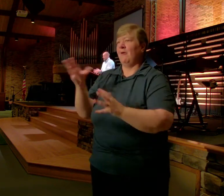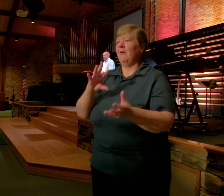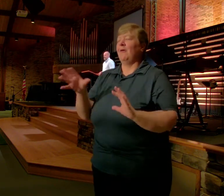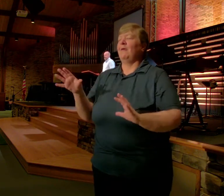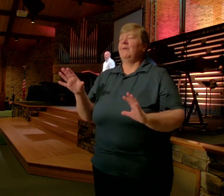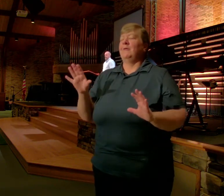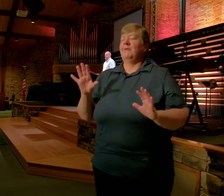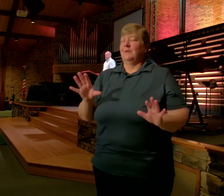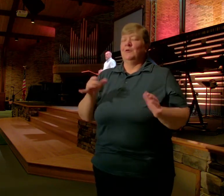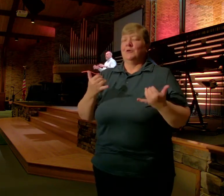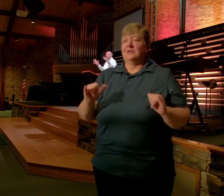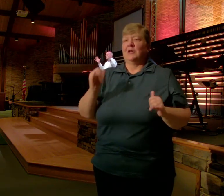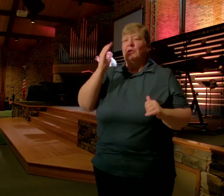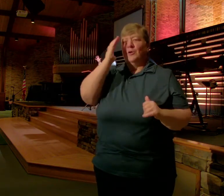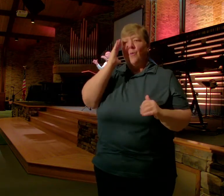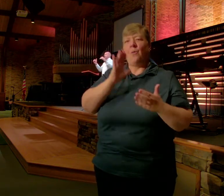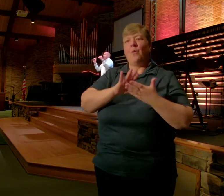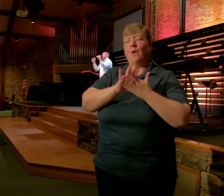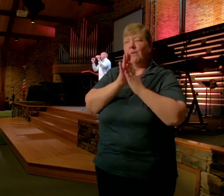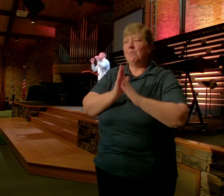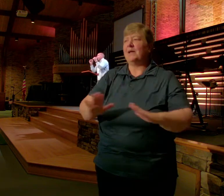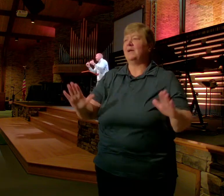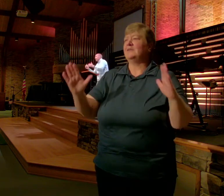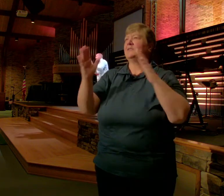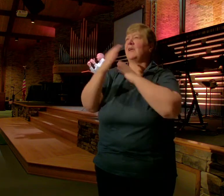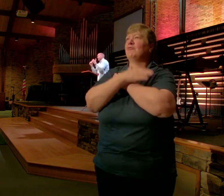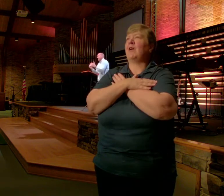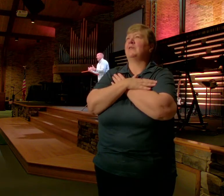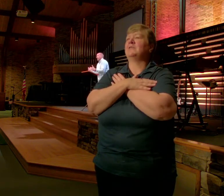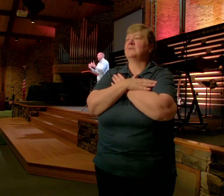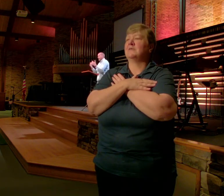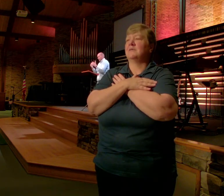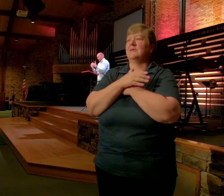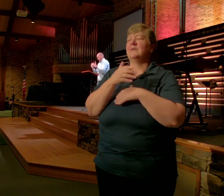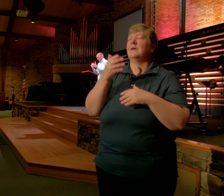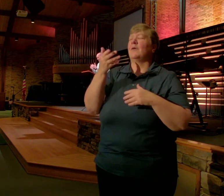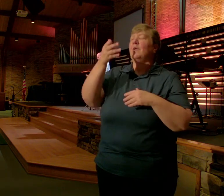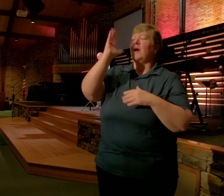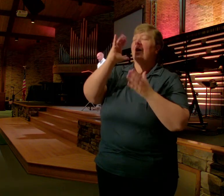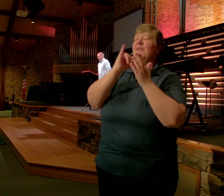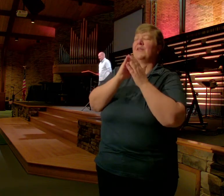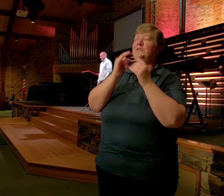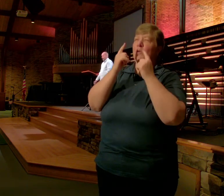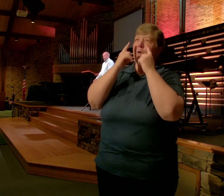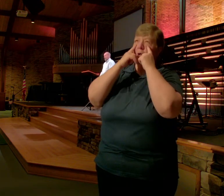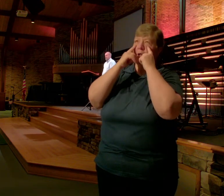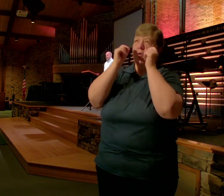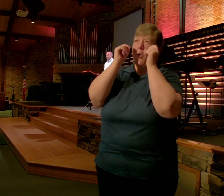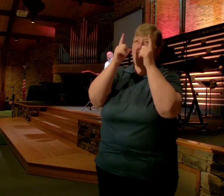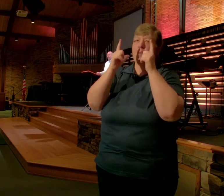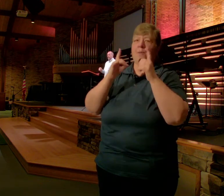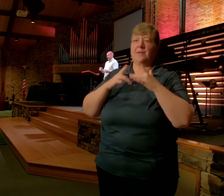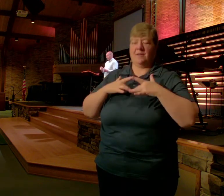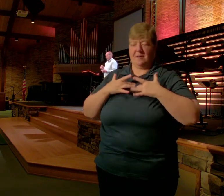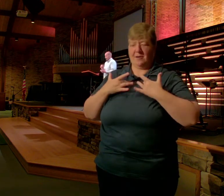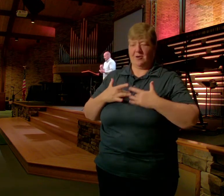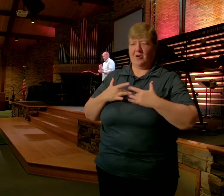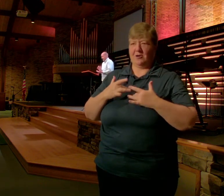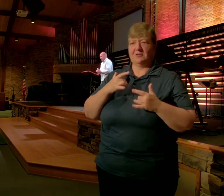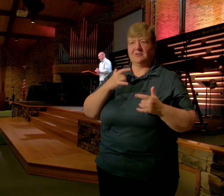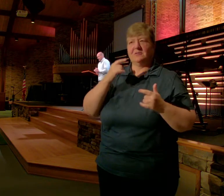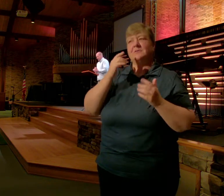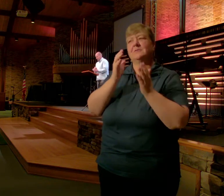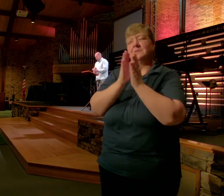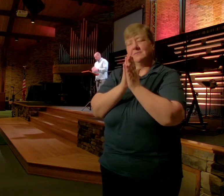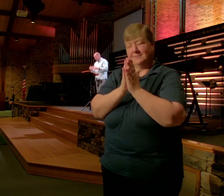And Rest Oh God That You Would Open The Eyes Of Our Heart Would You Bow Your Heads And Pray With